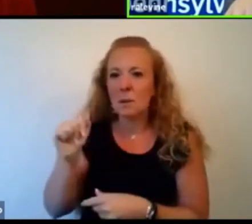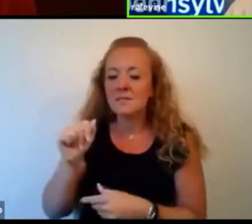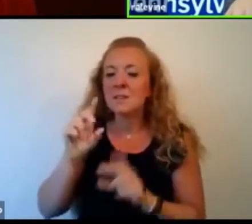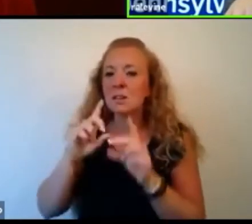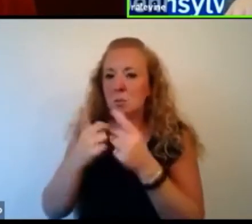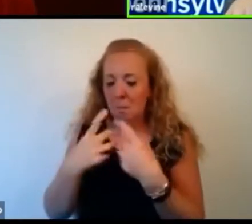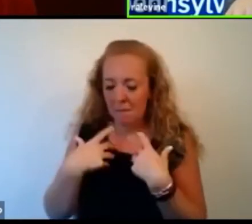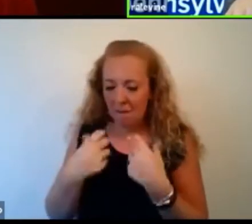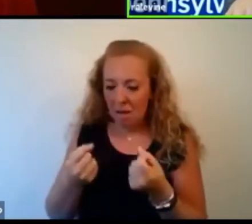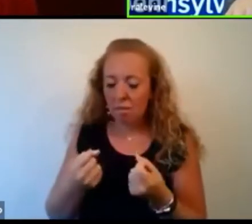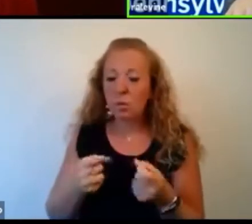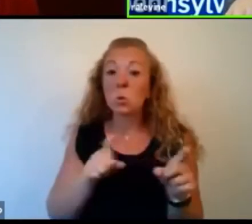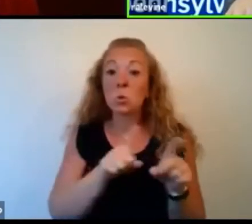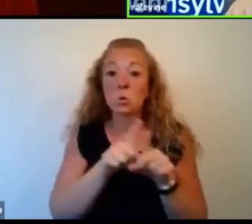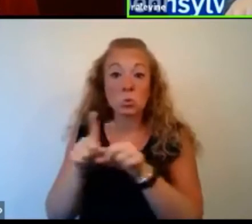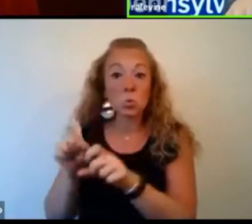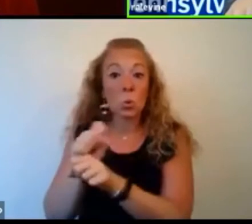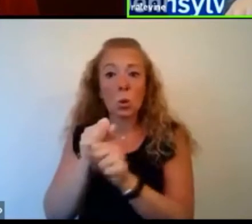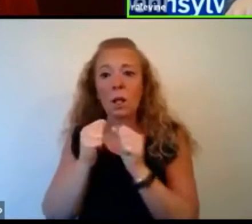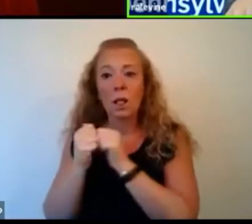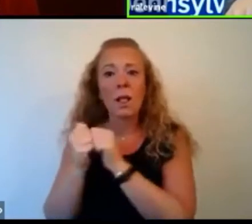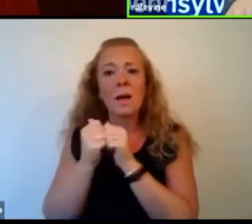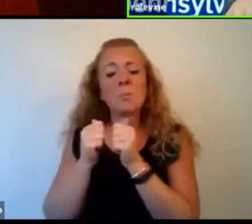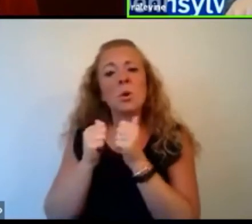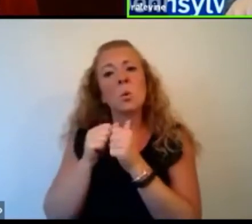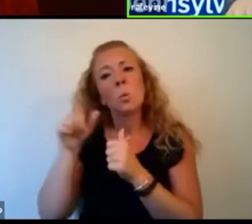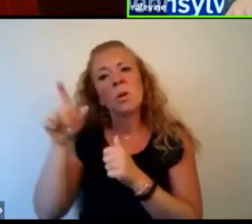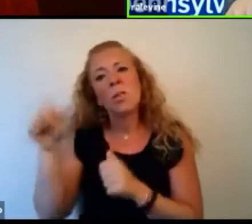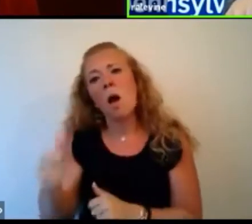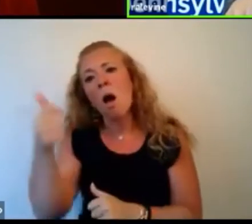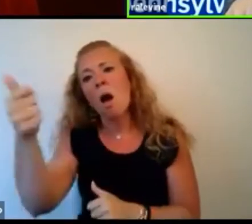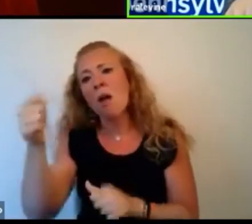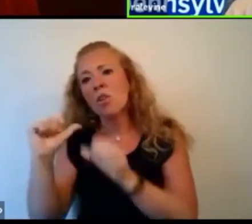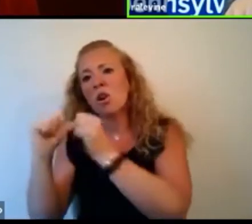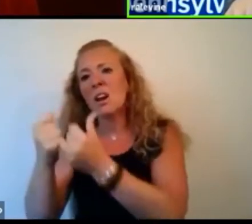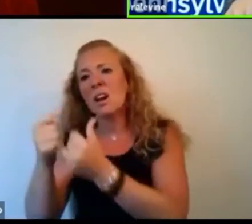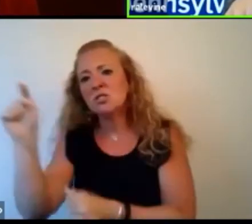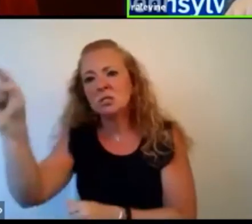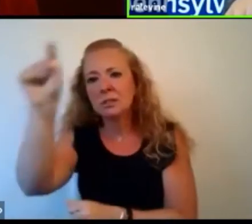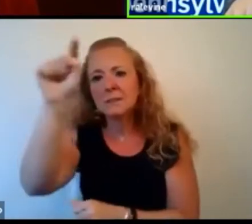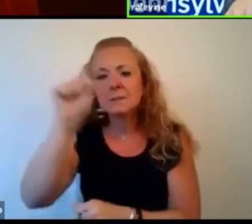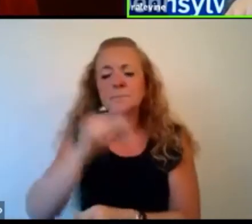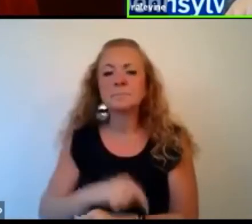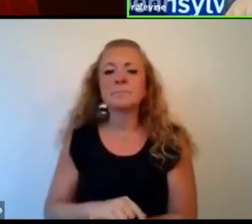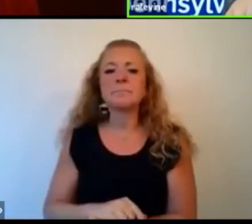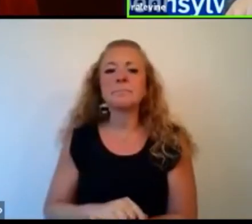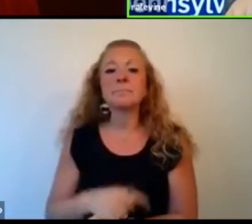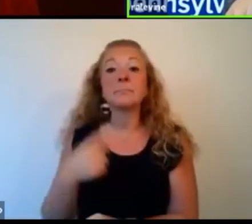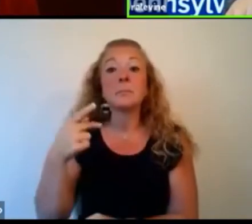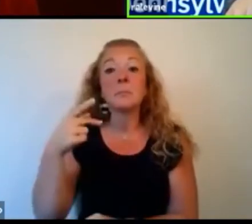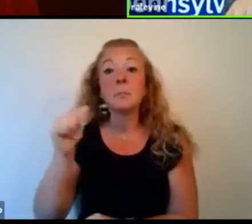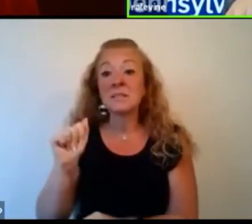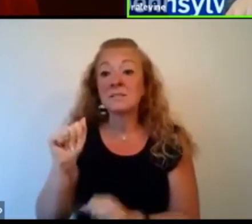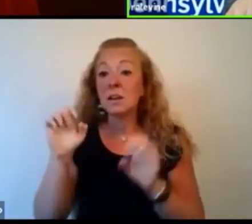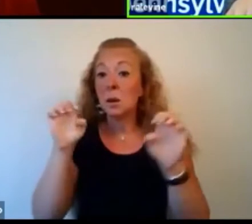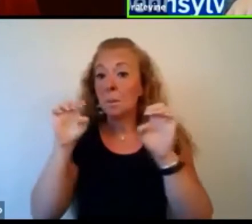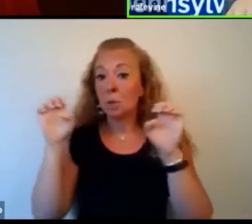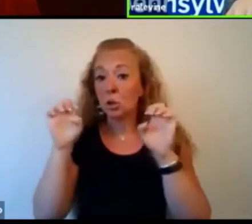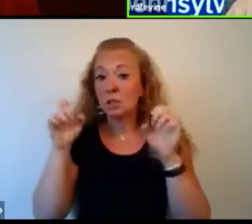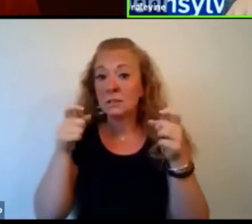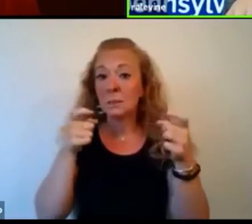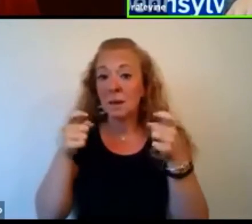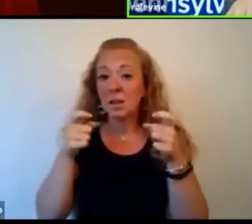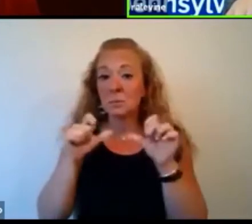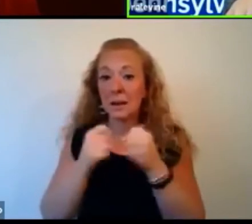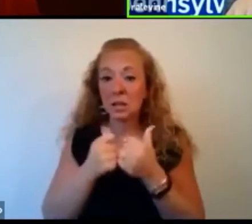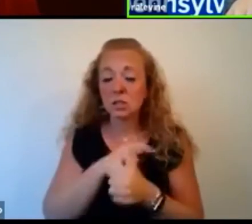of Health. We also collaborate very closely with our other sister agencies, the Pennsylvania Emergency Management Agency, the